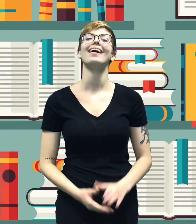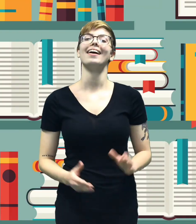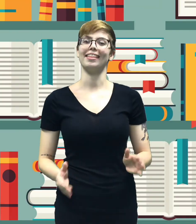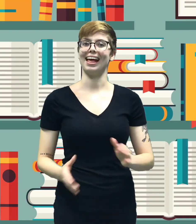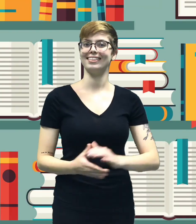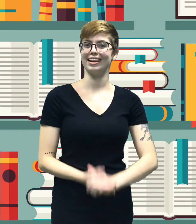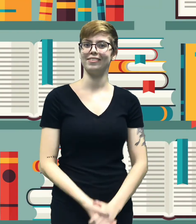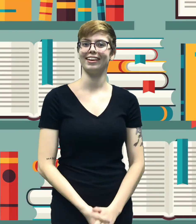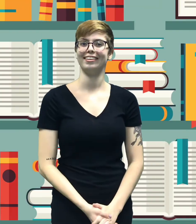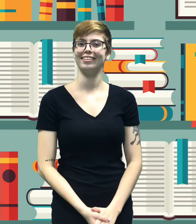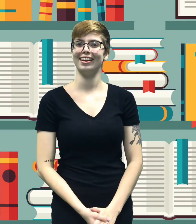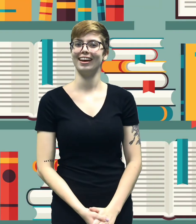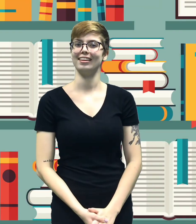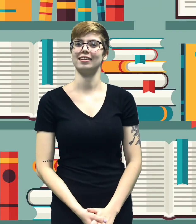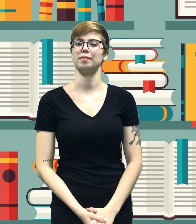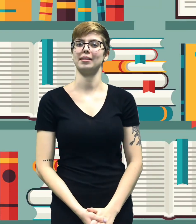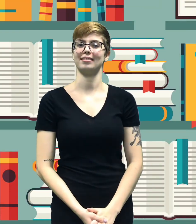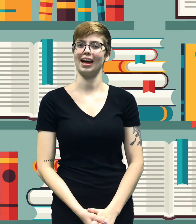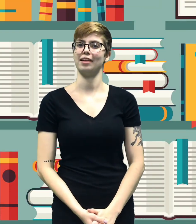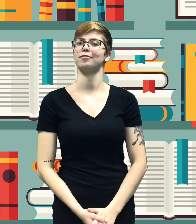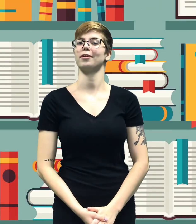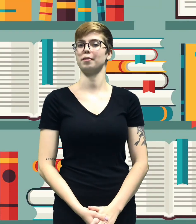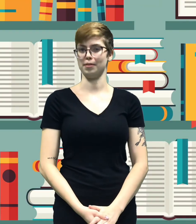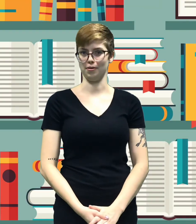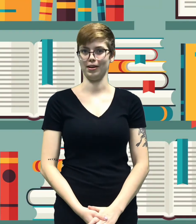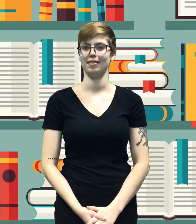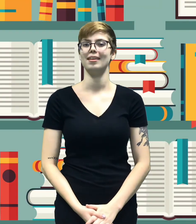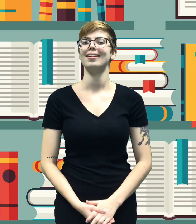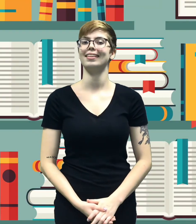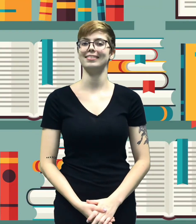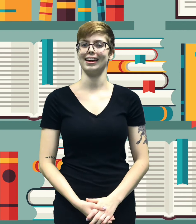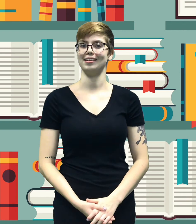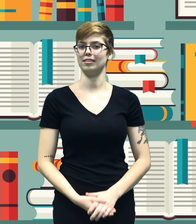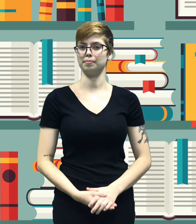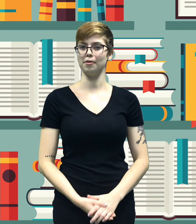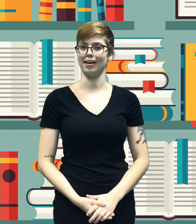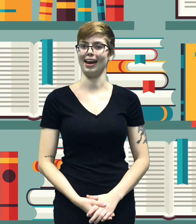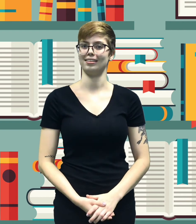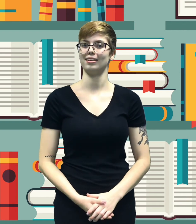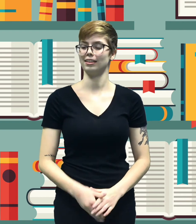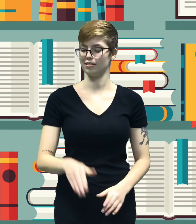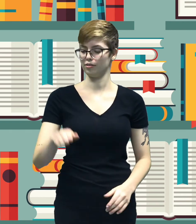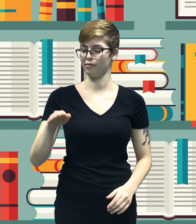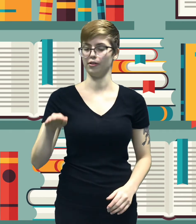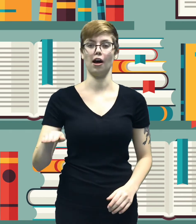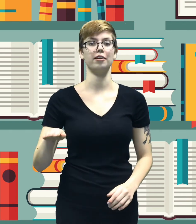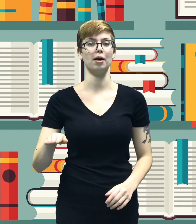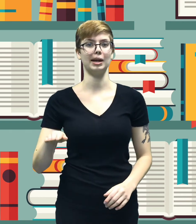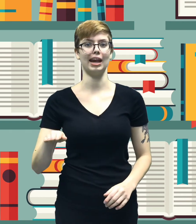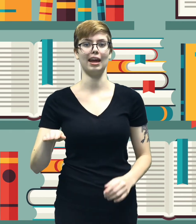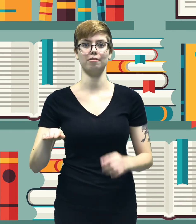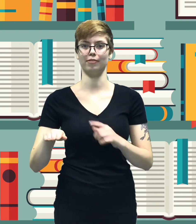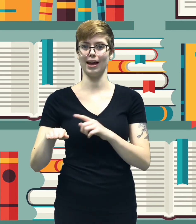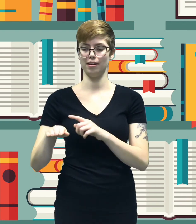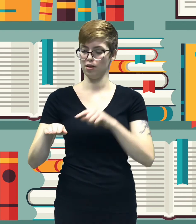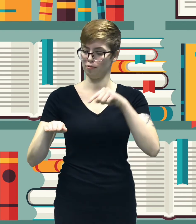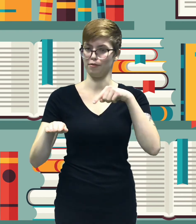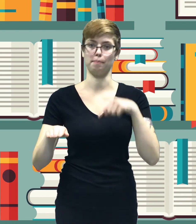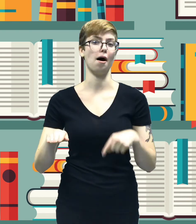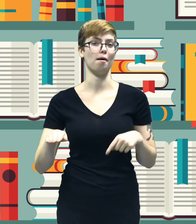The last sign we're going to learn today is going to be the sign for computer. This sign uses both hands and starts with your non-dominant hand flat with your palm